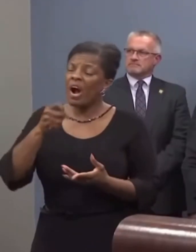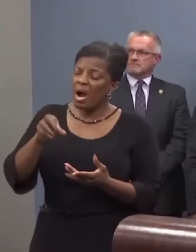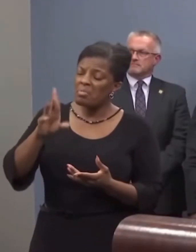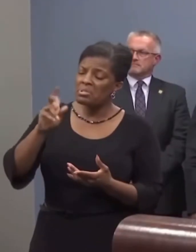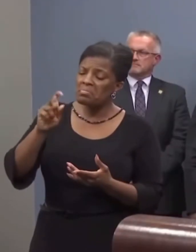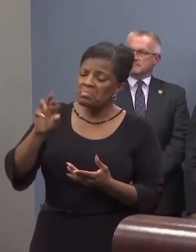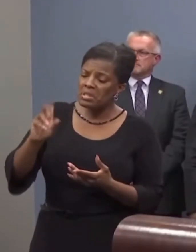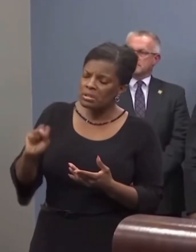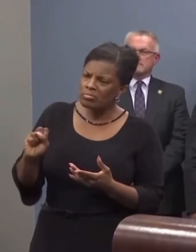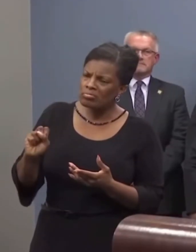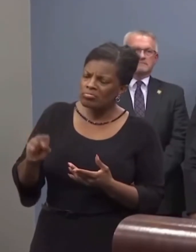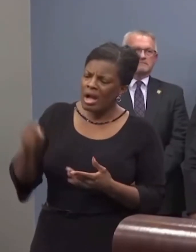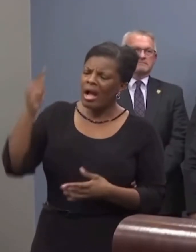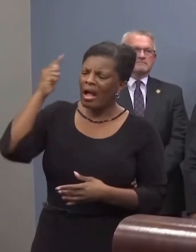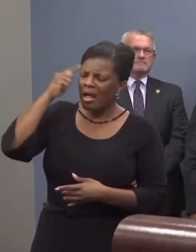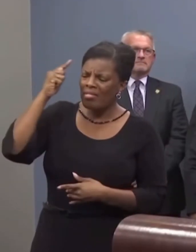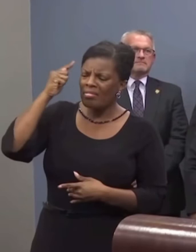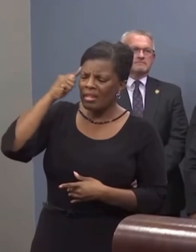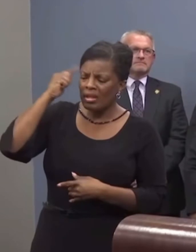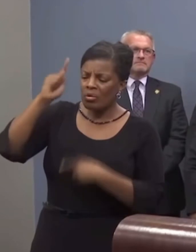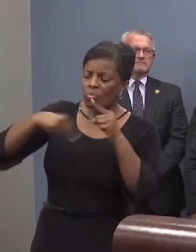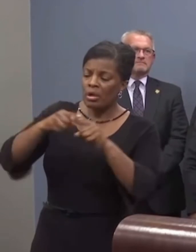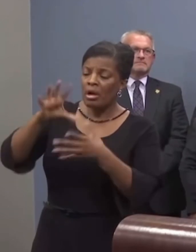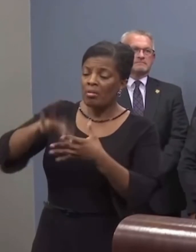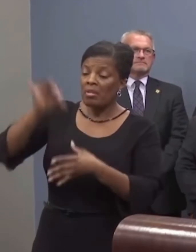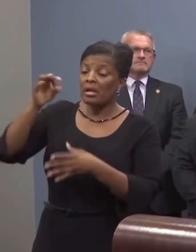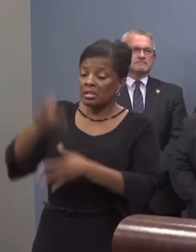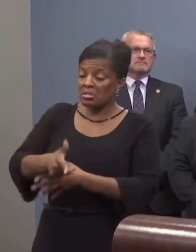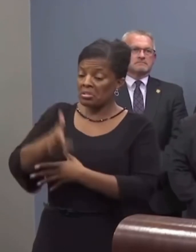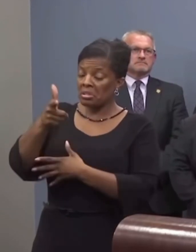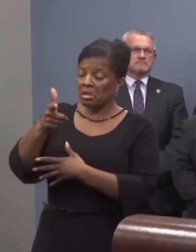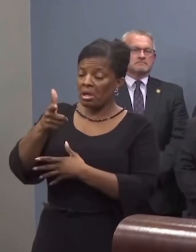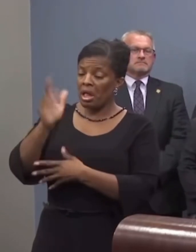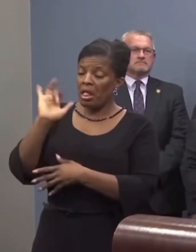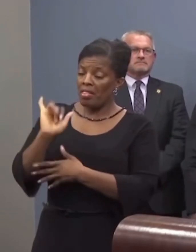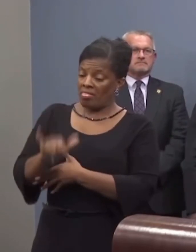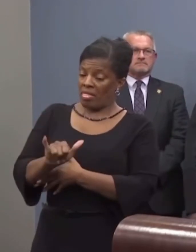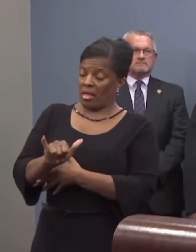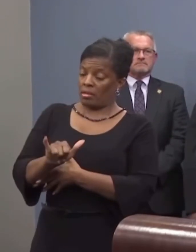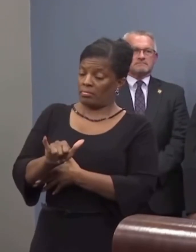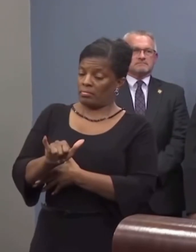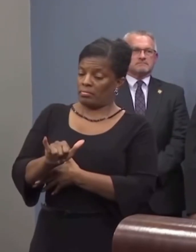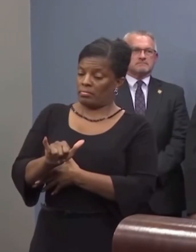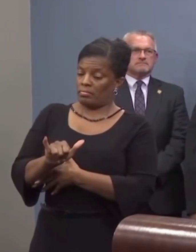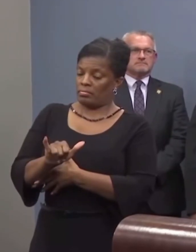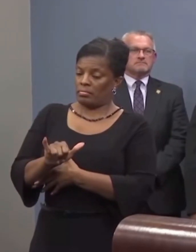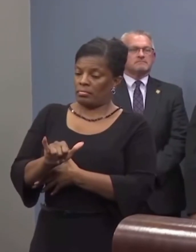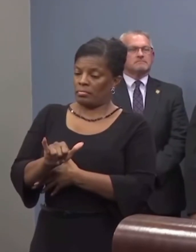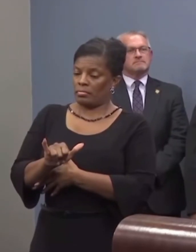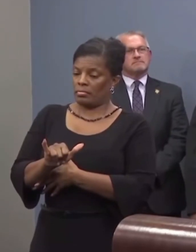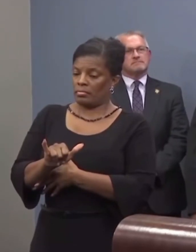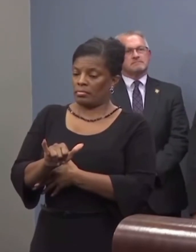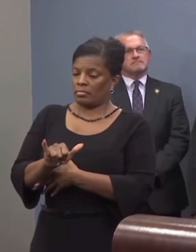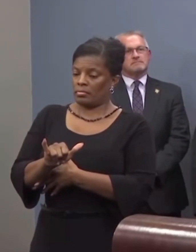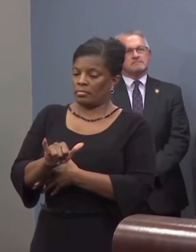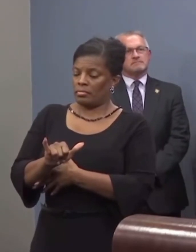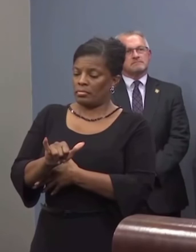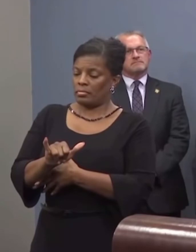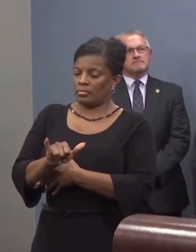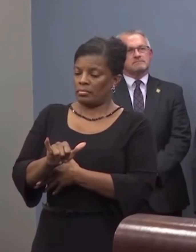I think when I found out there was a gun that – and when we looked